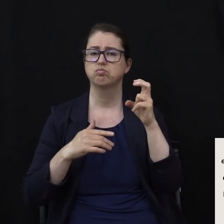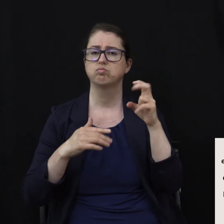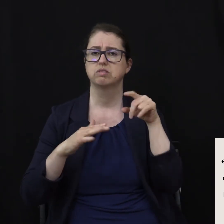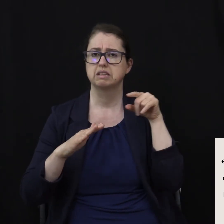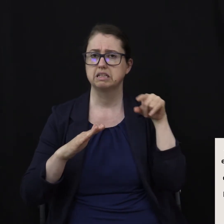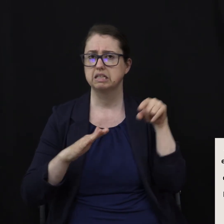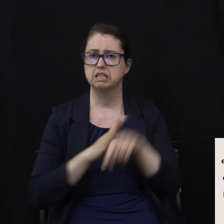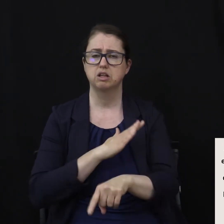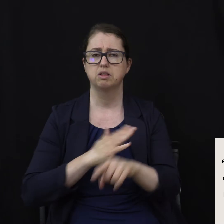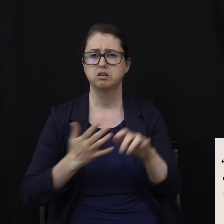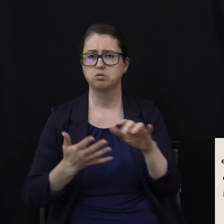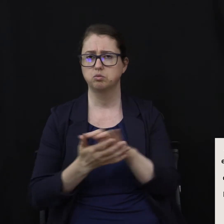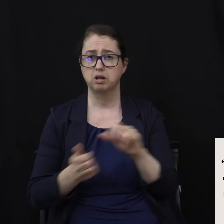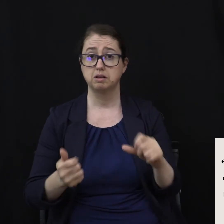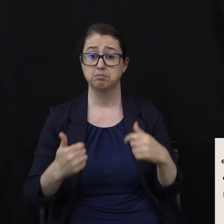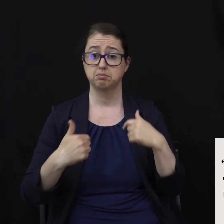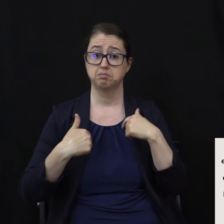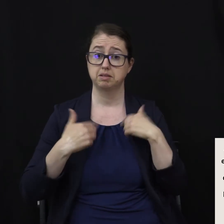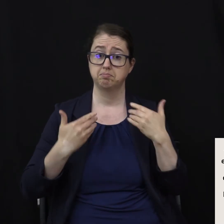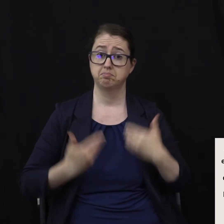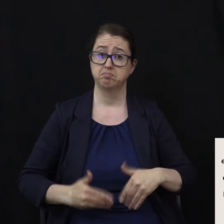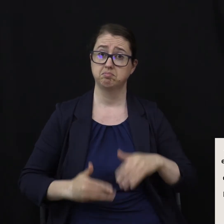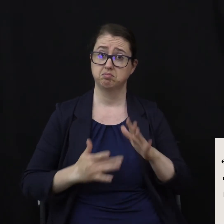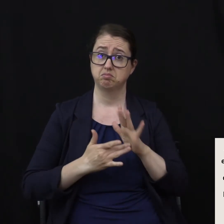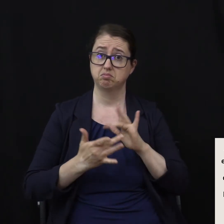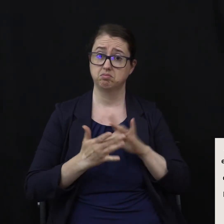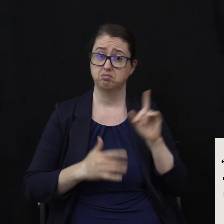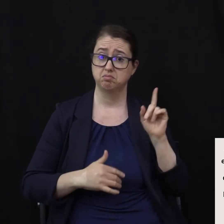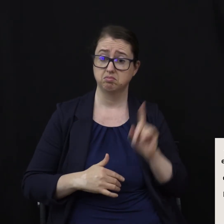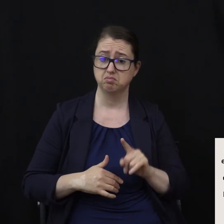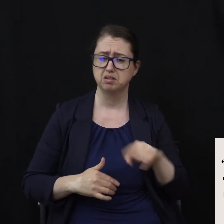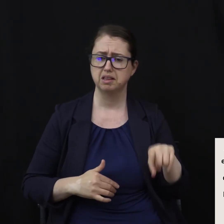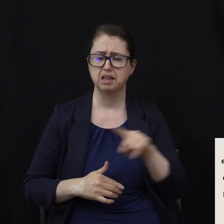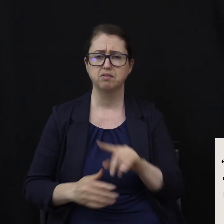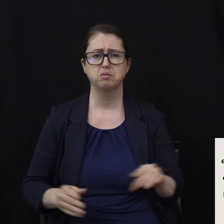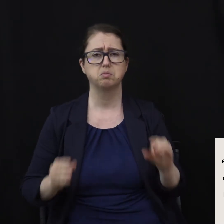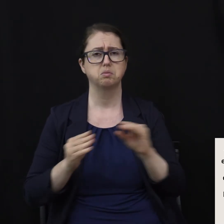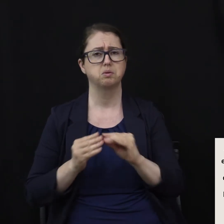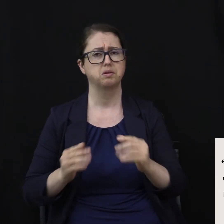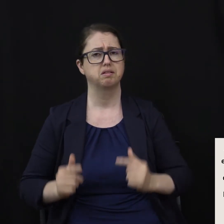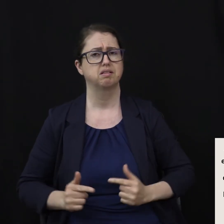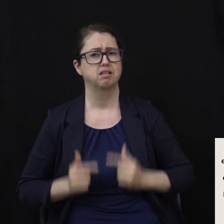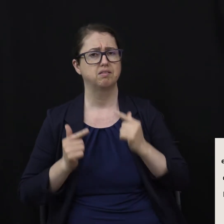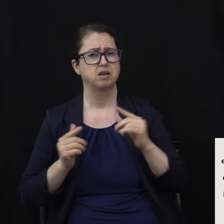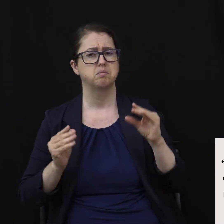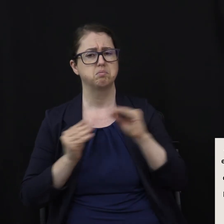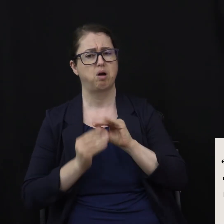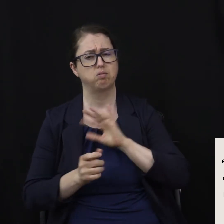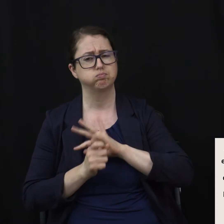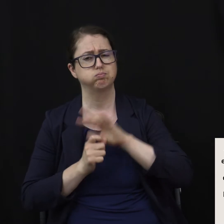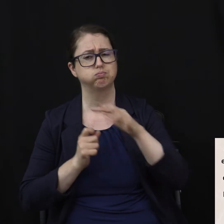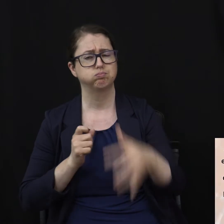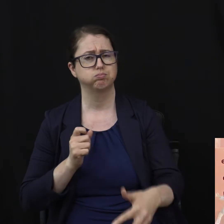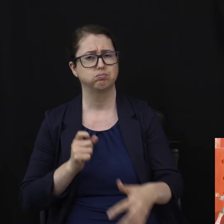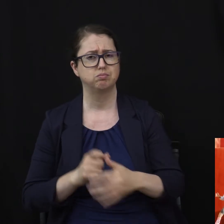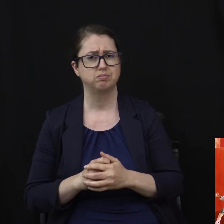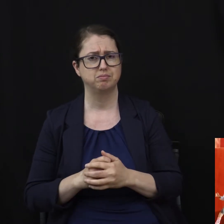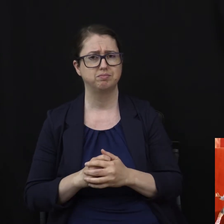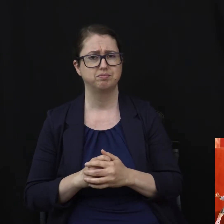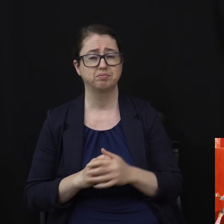I have come that they might have life and that they would have it more abundantly. And in 3 John 1, 2, we